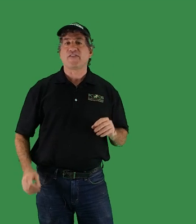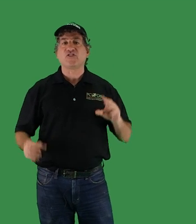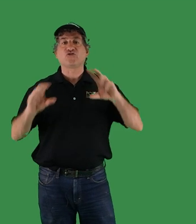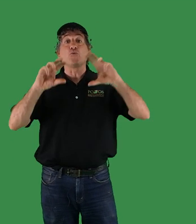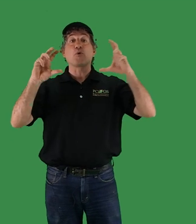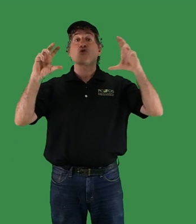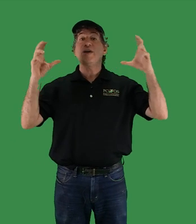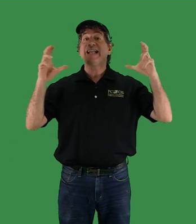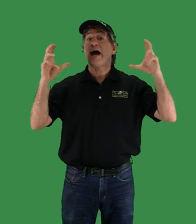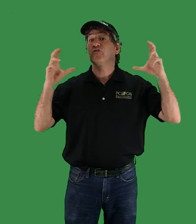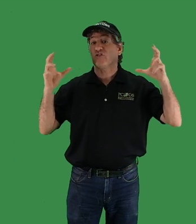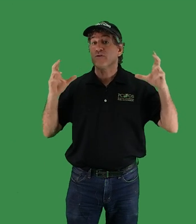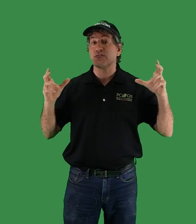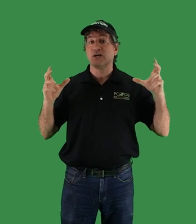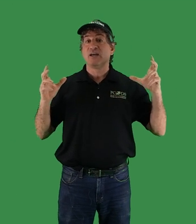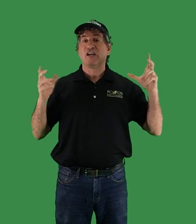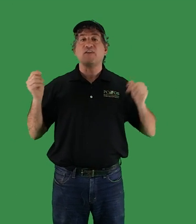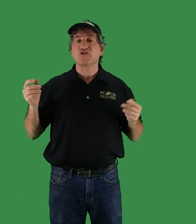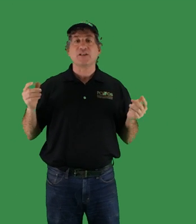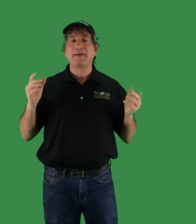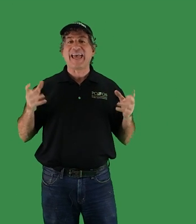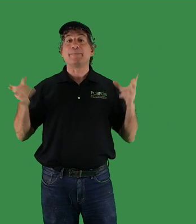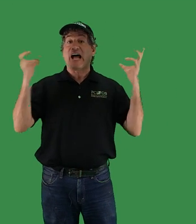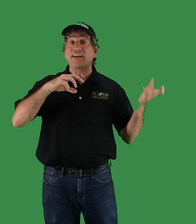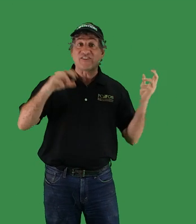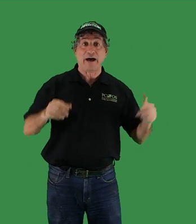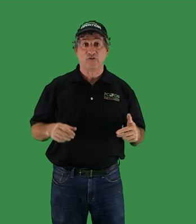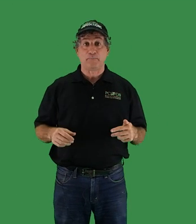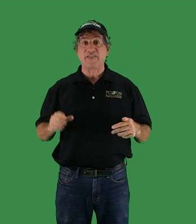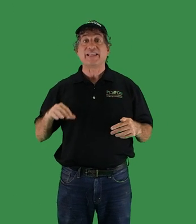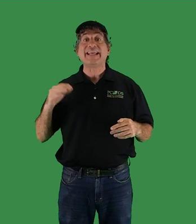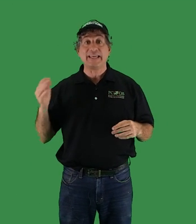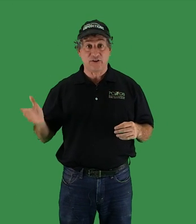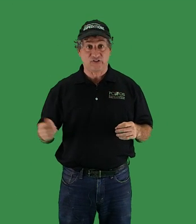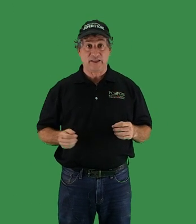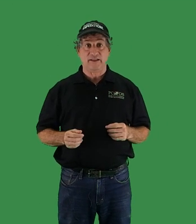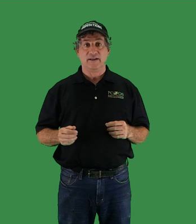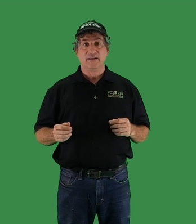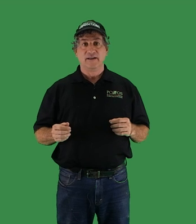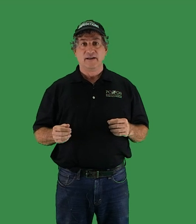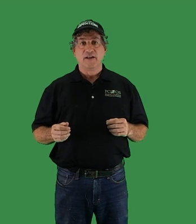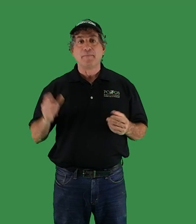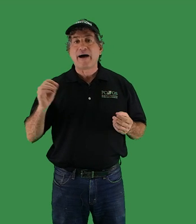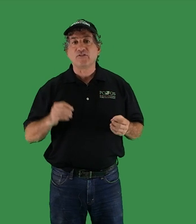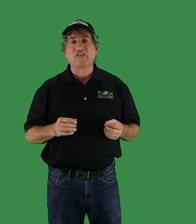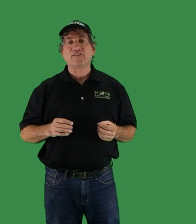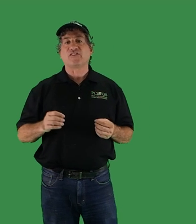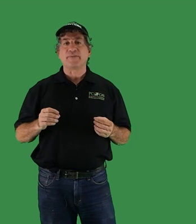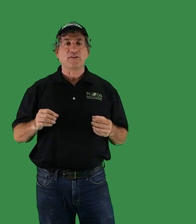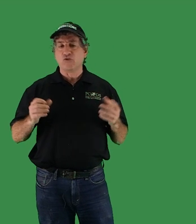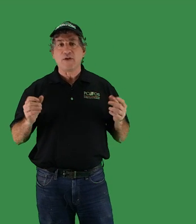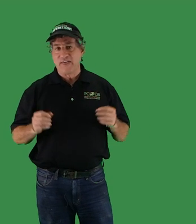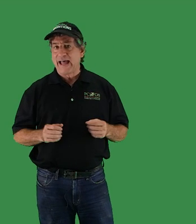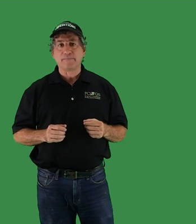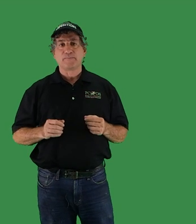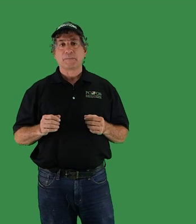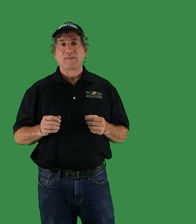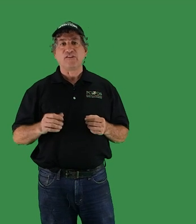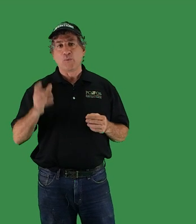that this super greenhouse Earth eventually became an ice house by the late Eocene. The mountains had something to do with that. As